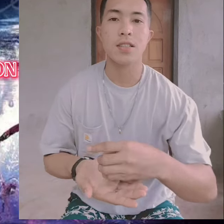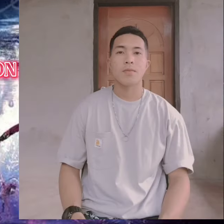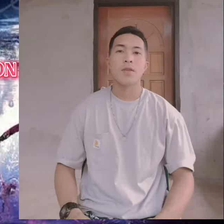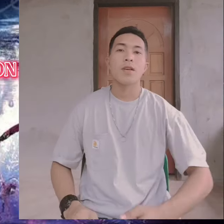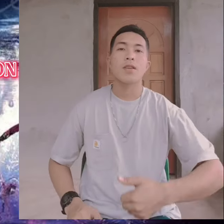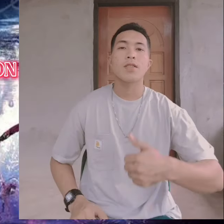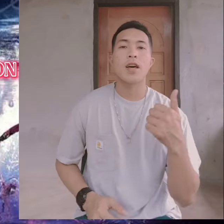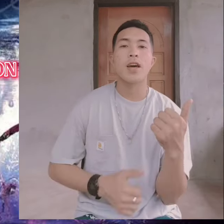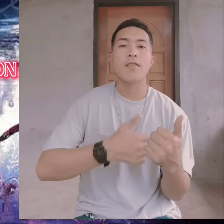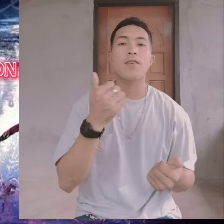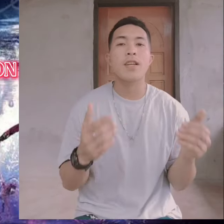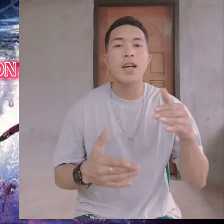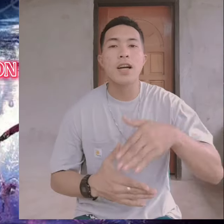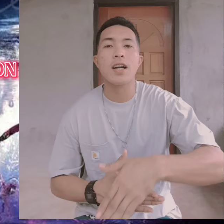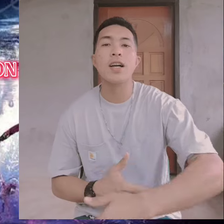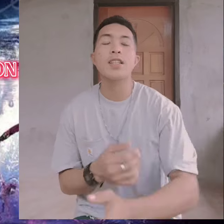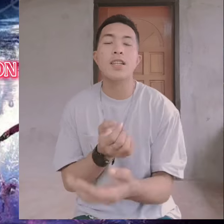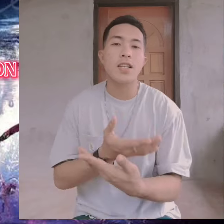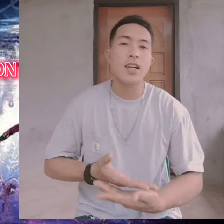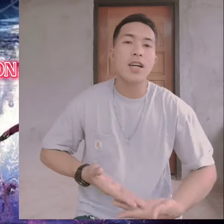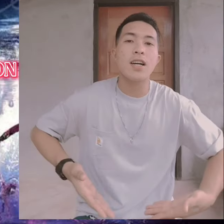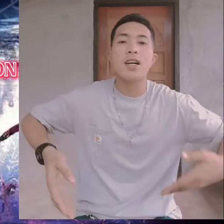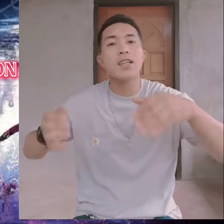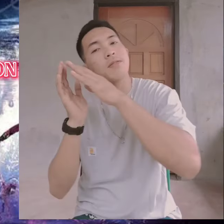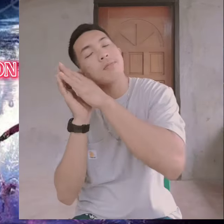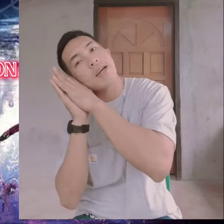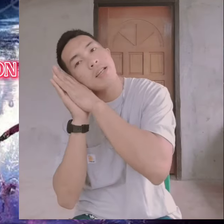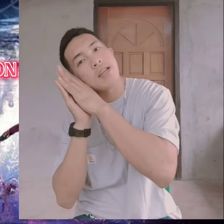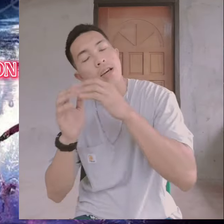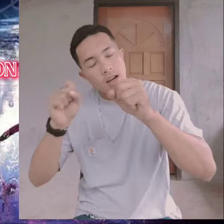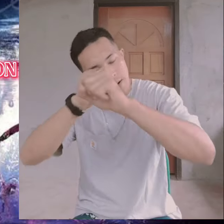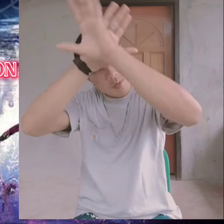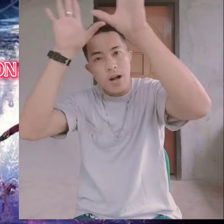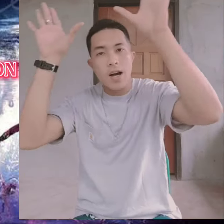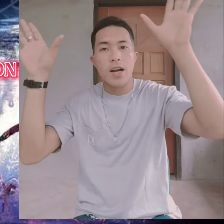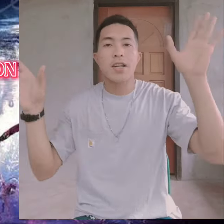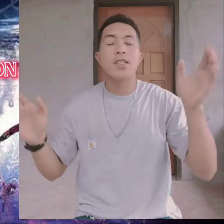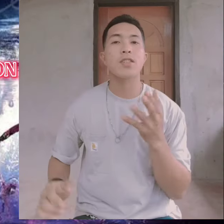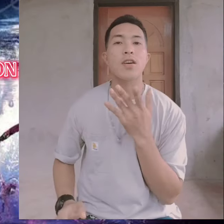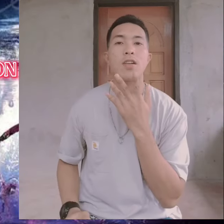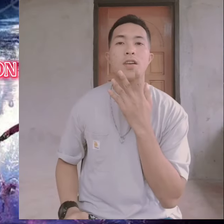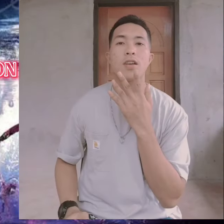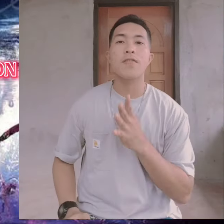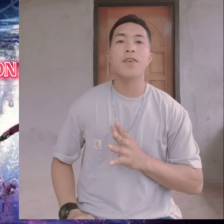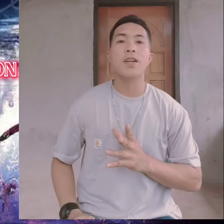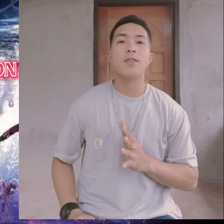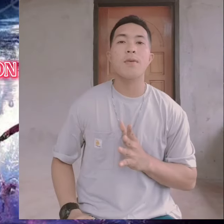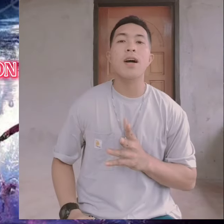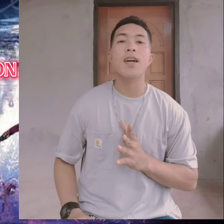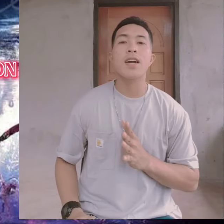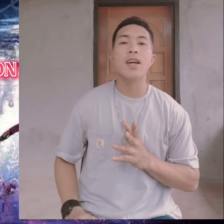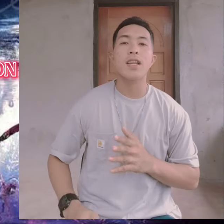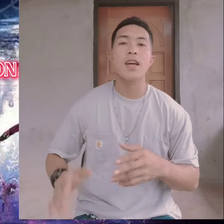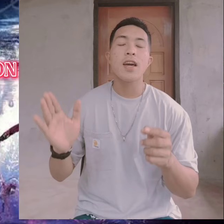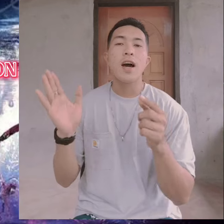Every night I lie in bed The brightest colors fill my head A million